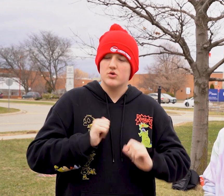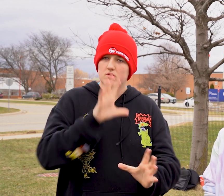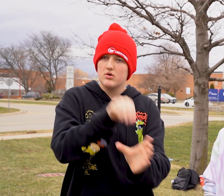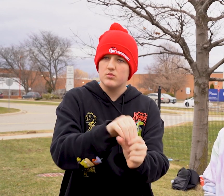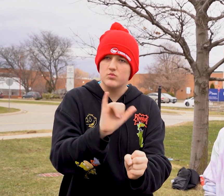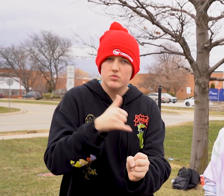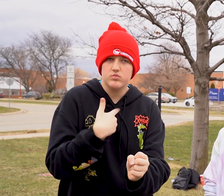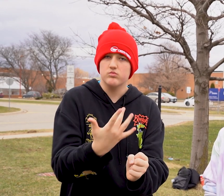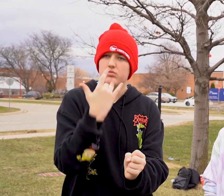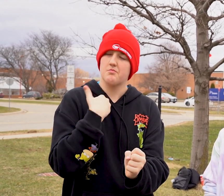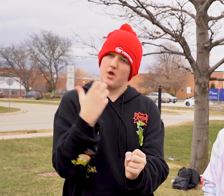You know, I...